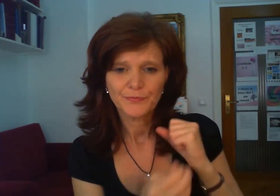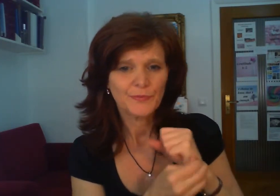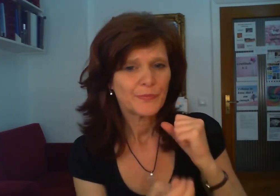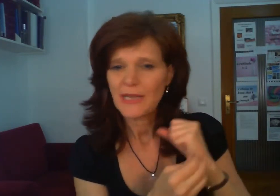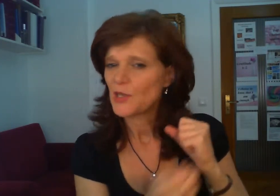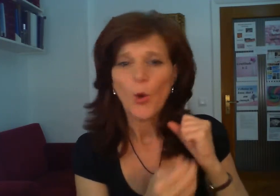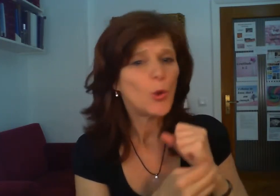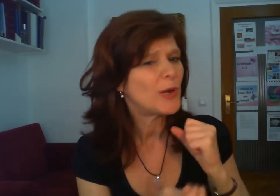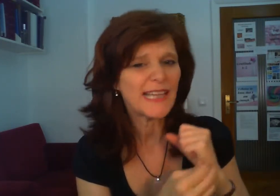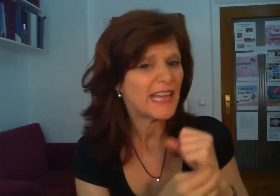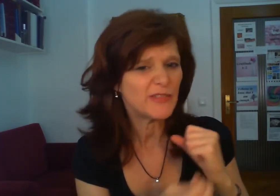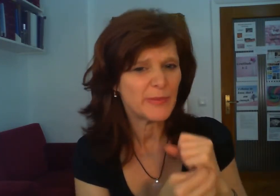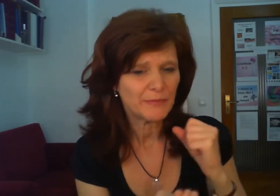it's always ahead of me